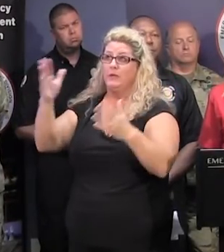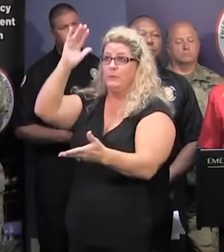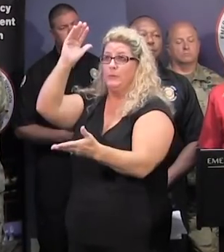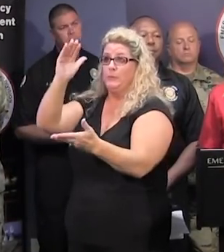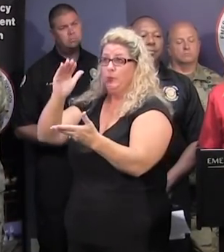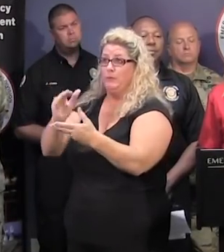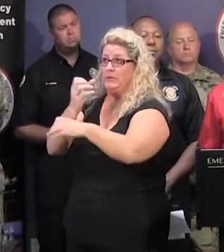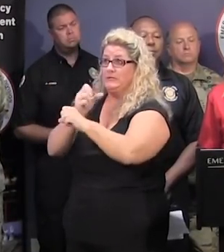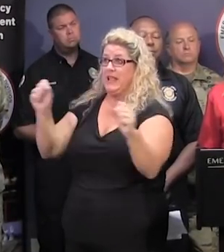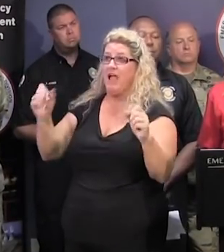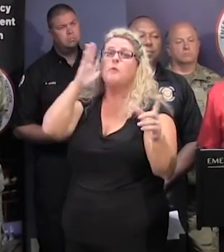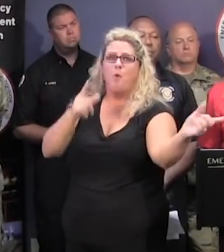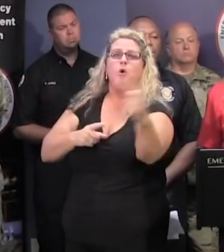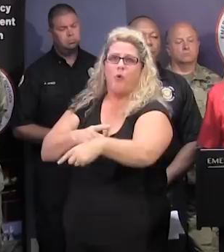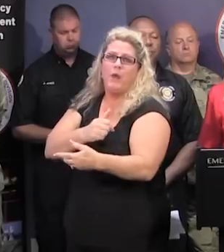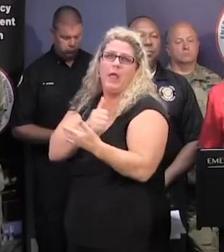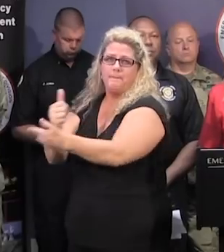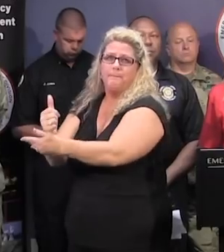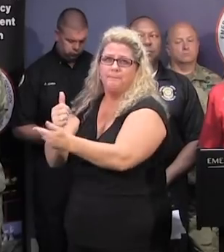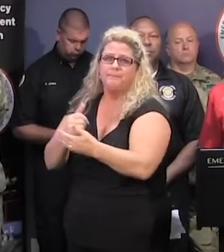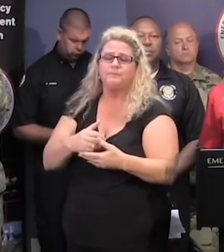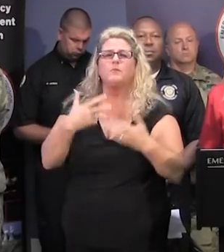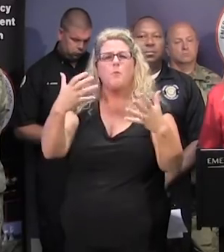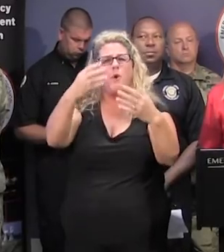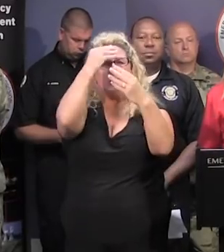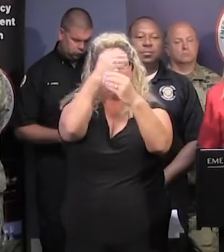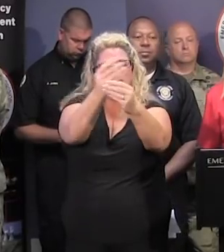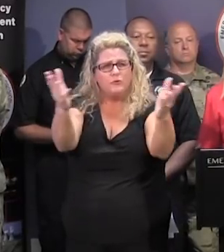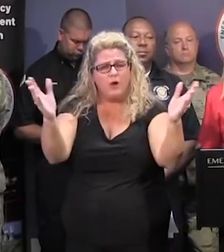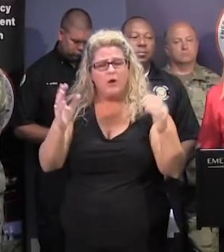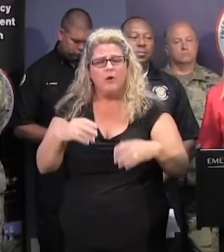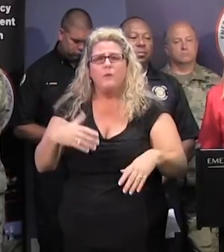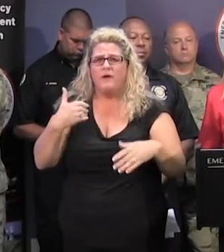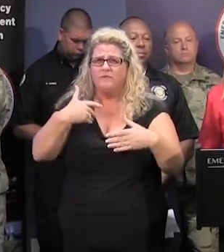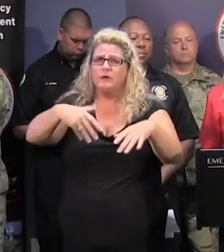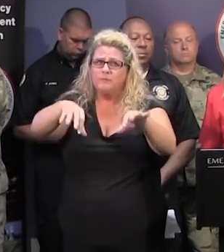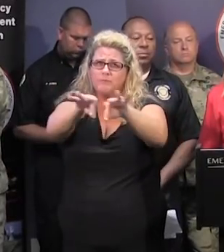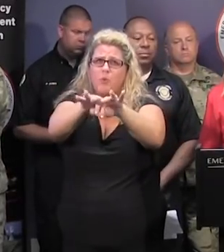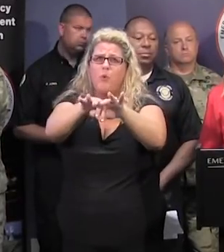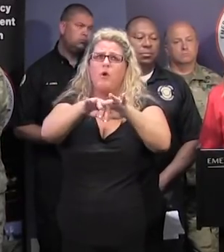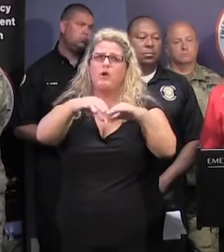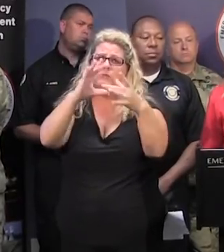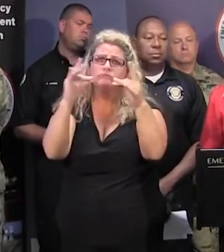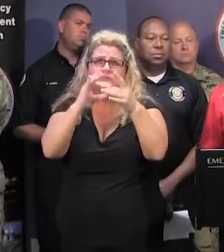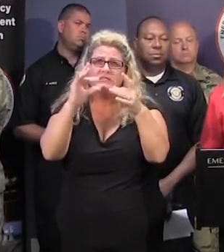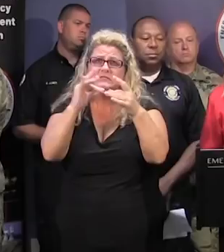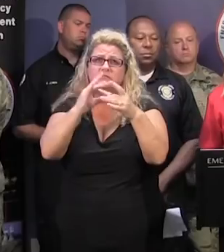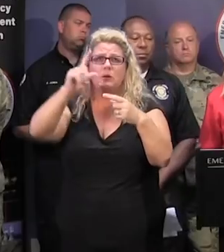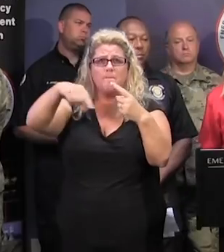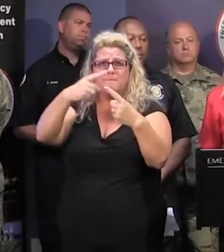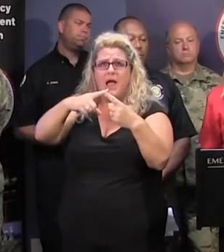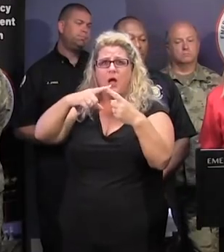and it is safe to do so. I also wanted to let the public know that we do have important messages related to this